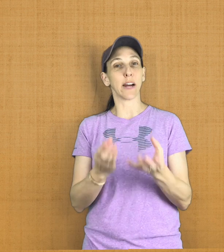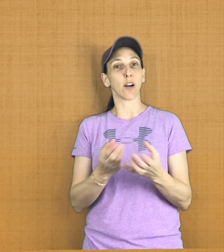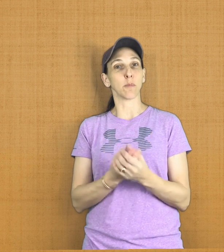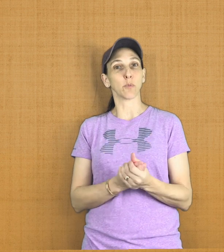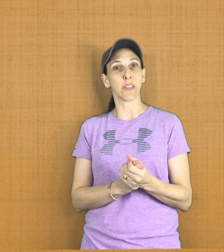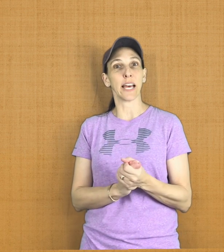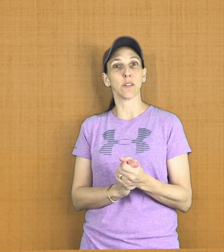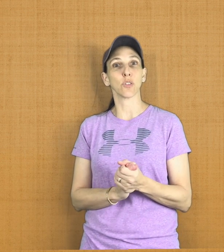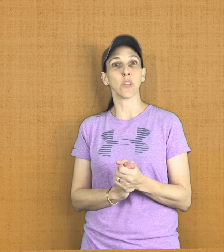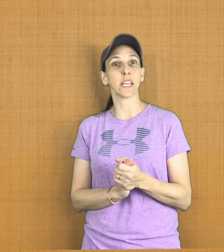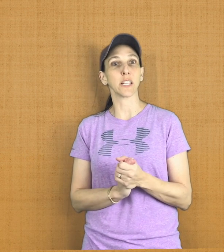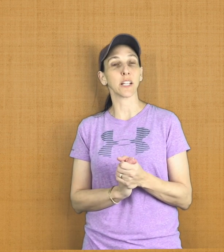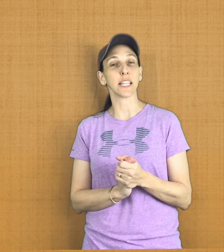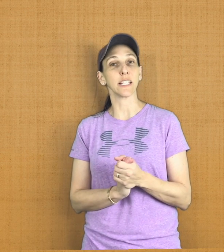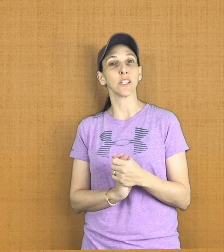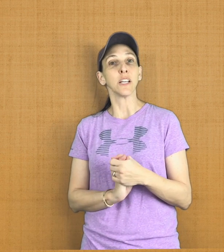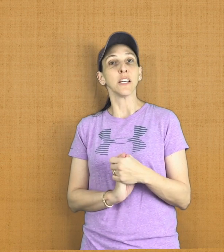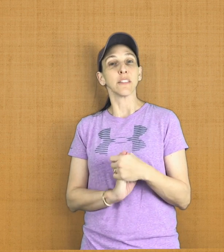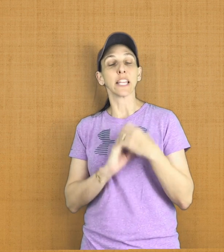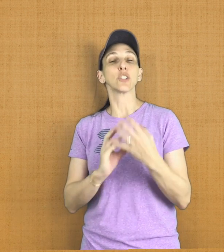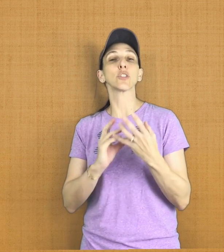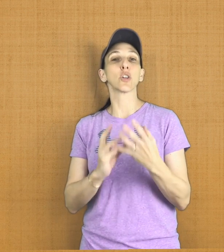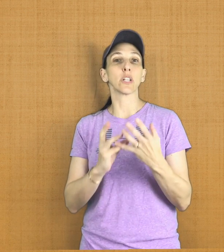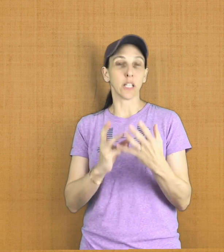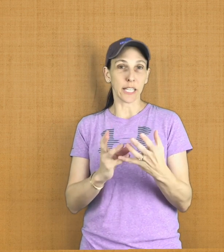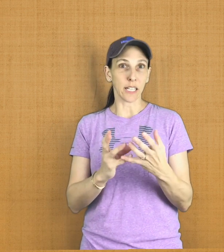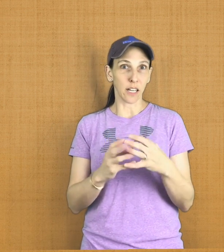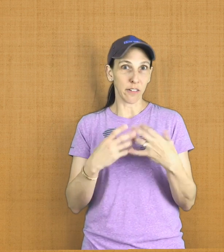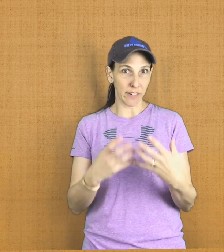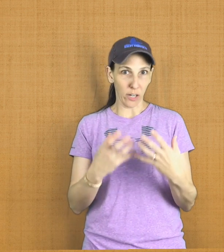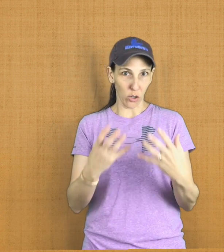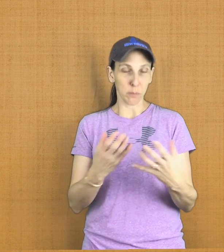firearms with gals so they can clean, they can just learn to clean a firearm.